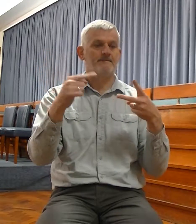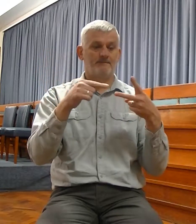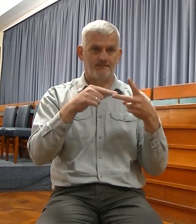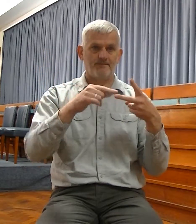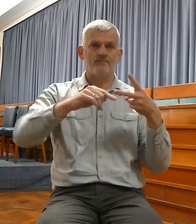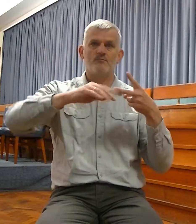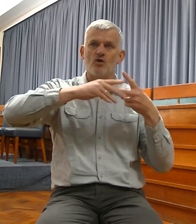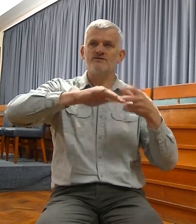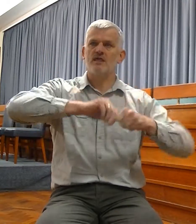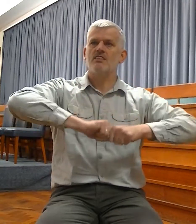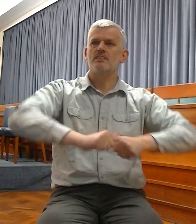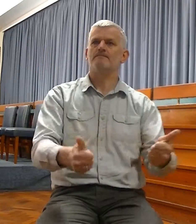fulfilled. Verse 17,